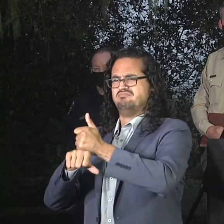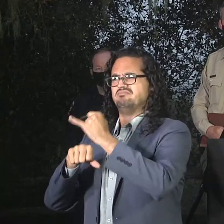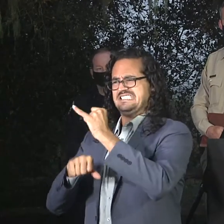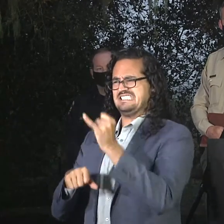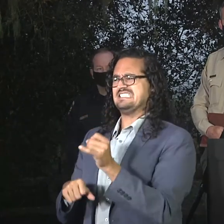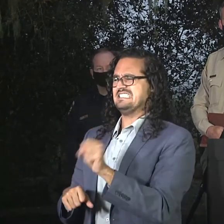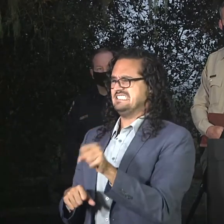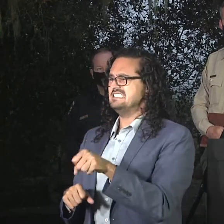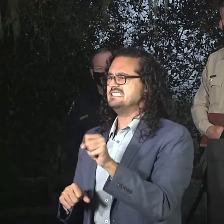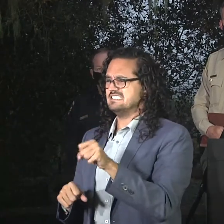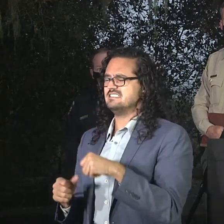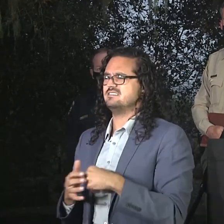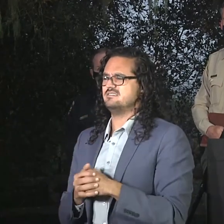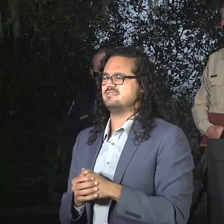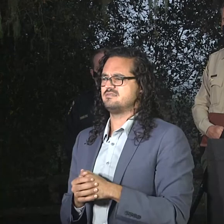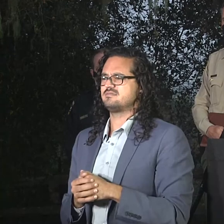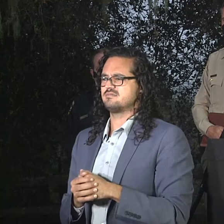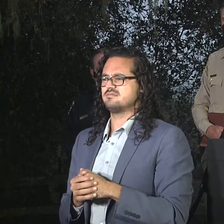the resources in.